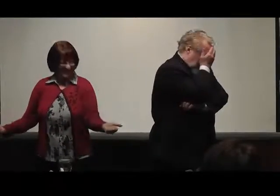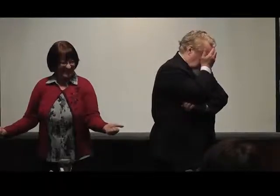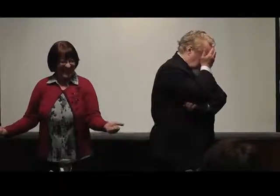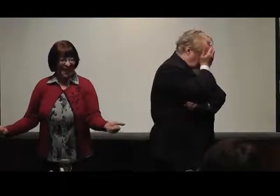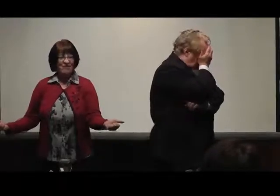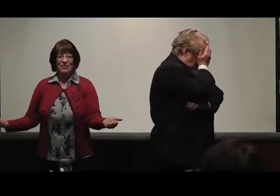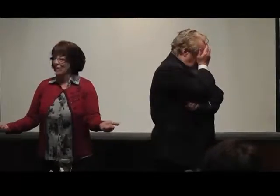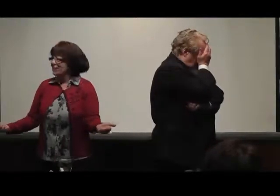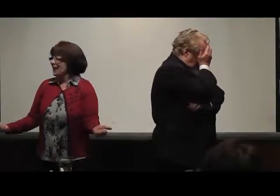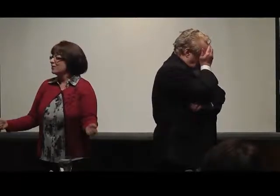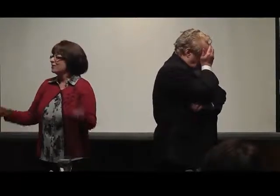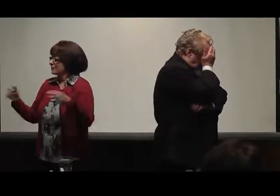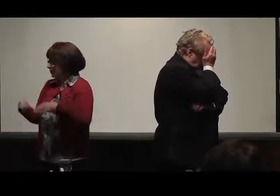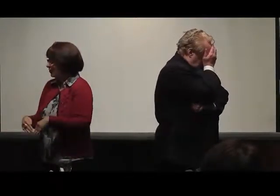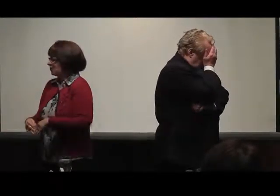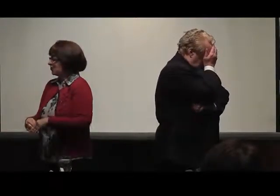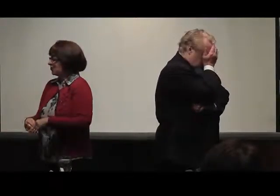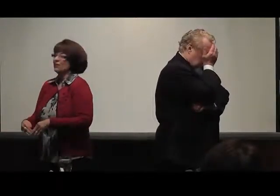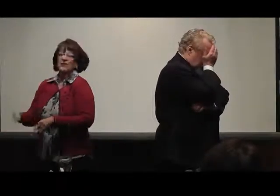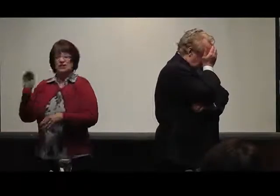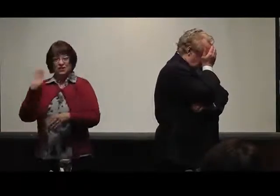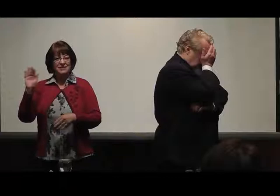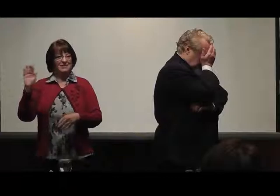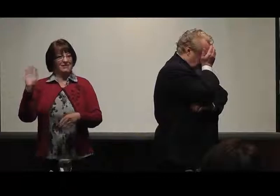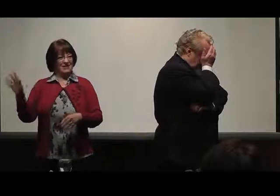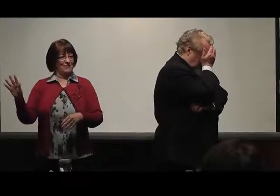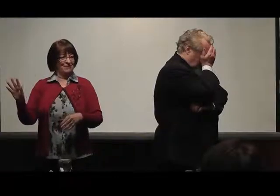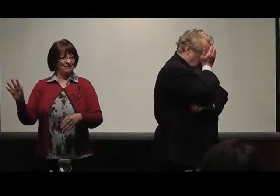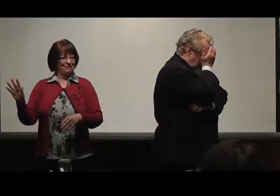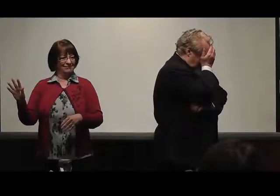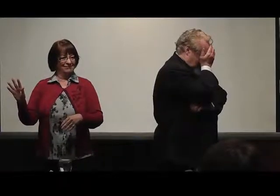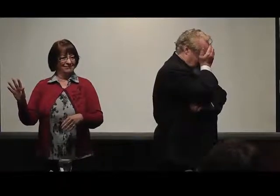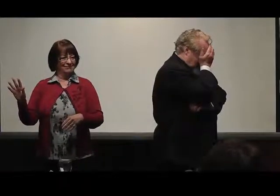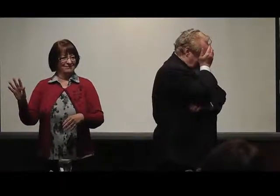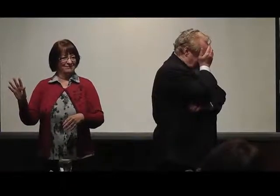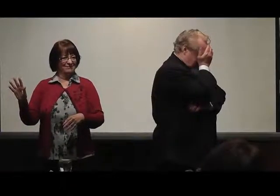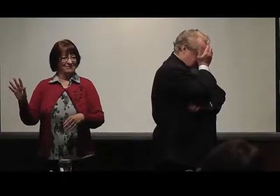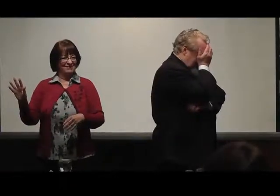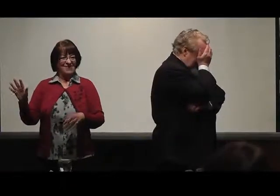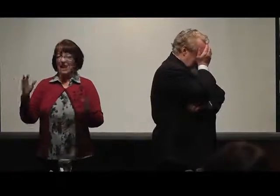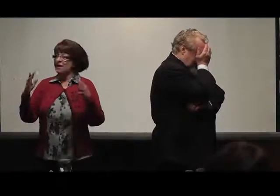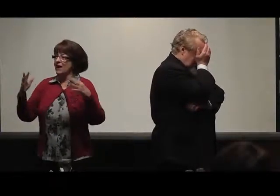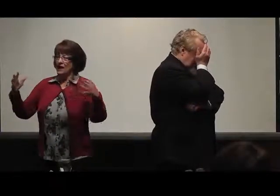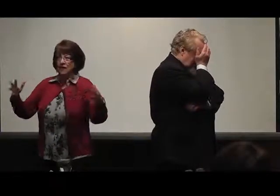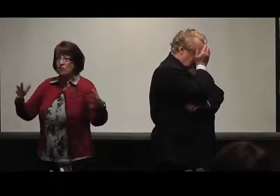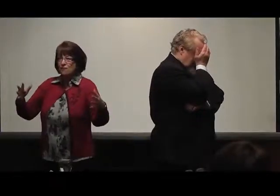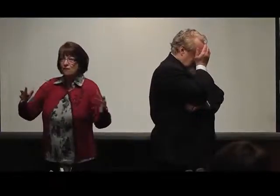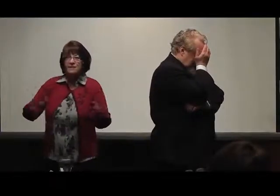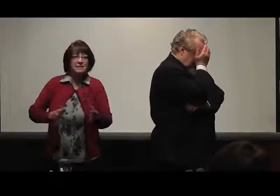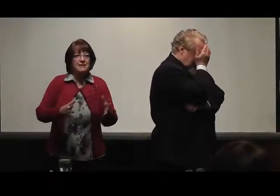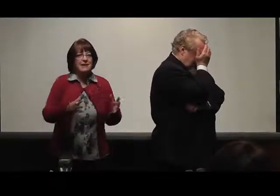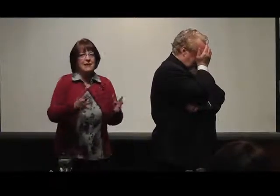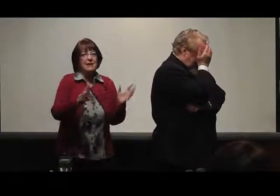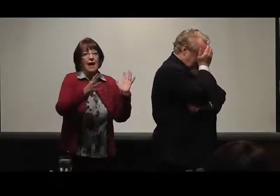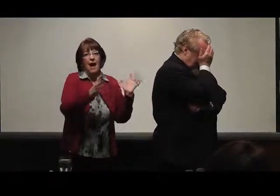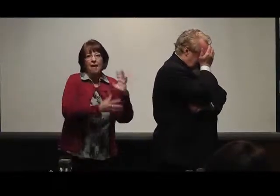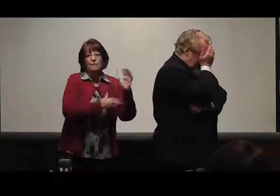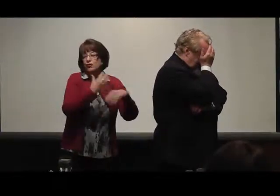And their bank was so cool that Jesus saved it. And that every Sunday, after